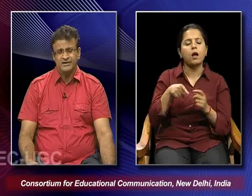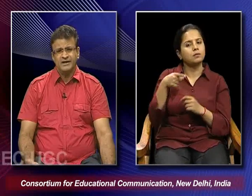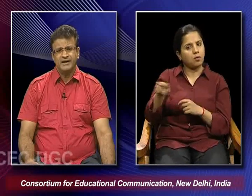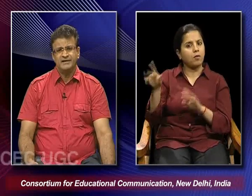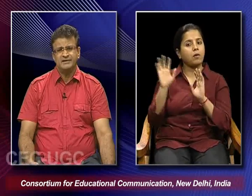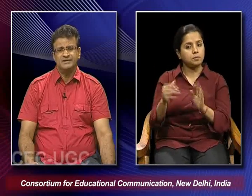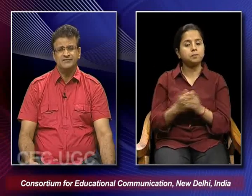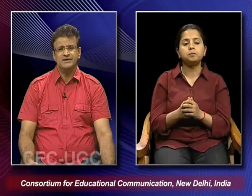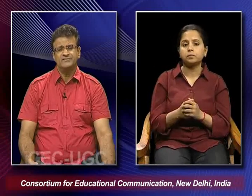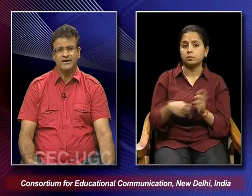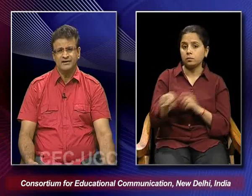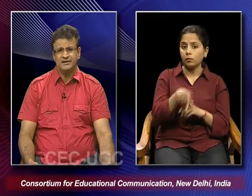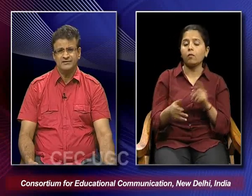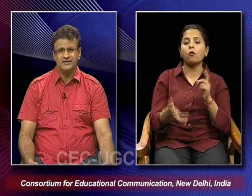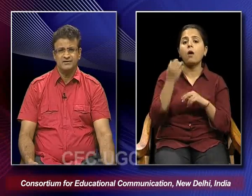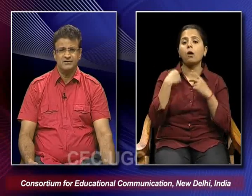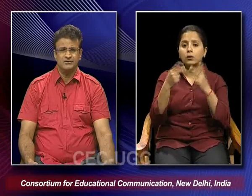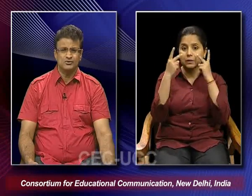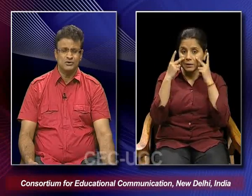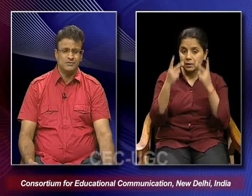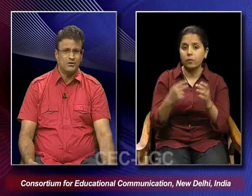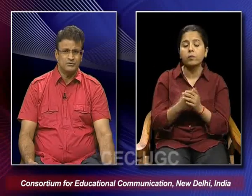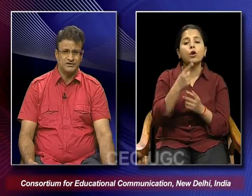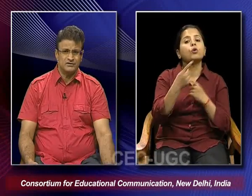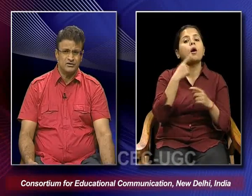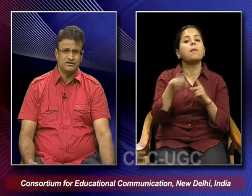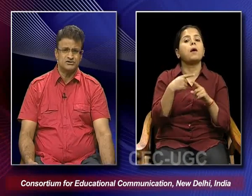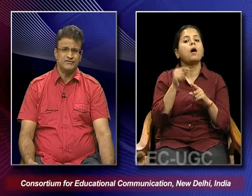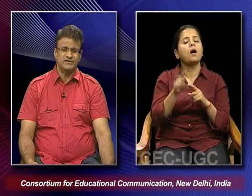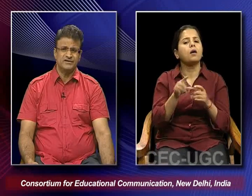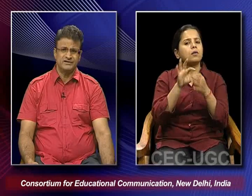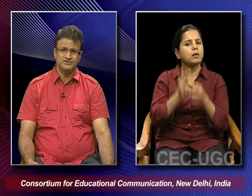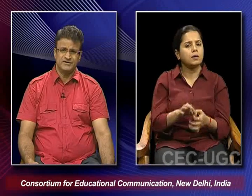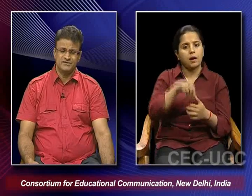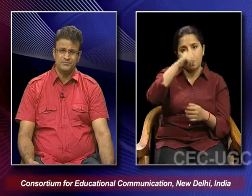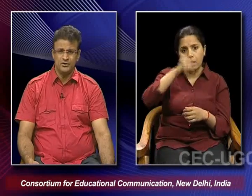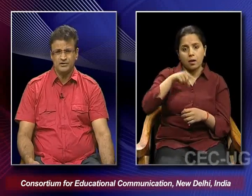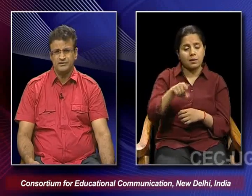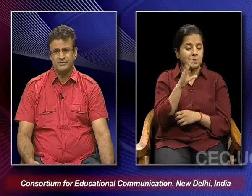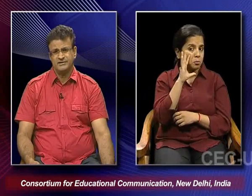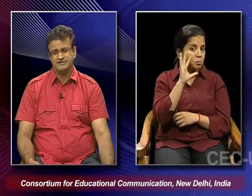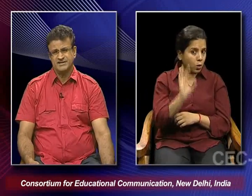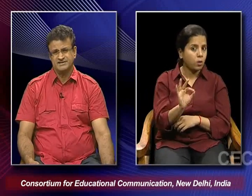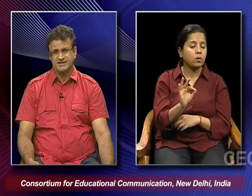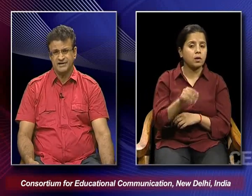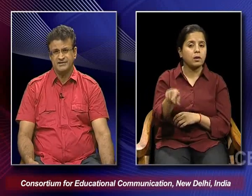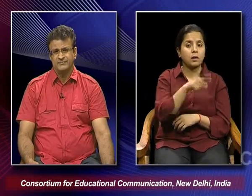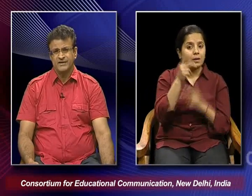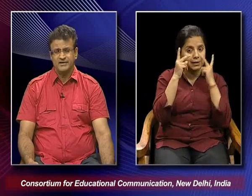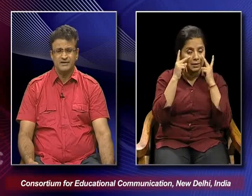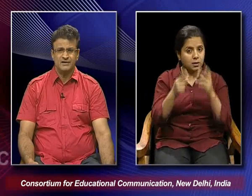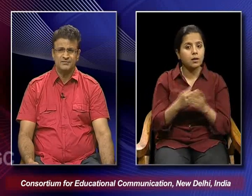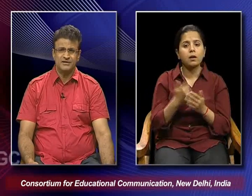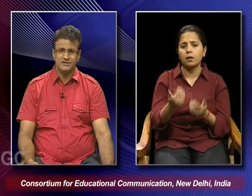And we find that when you talk about in the context of India, it is very, very important in the sense that